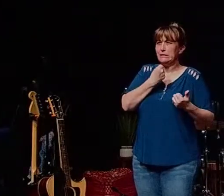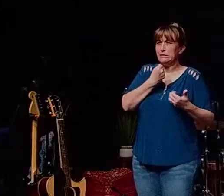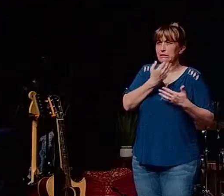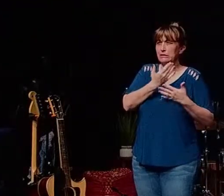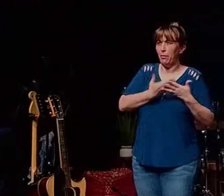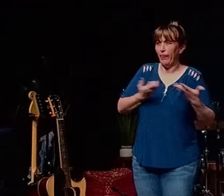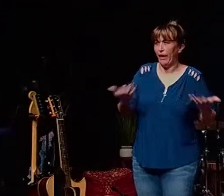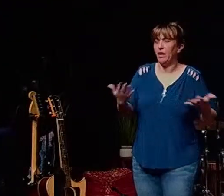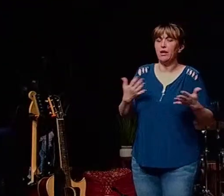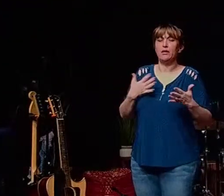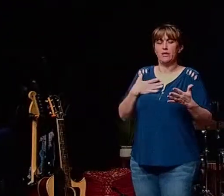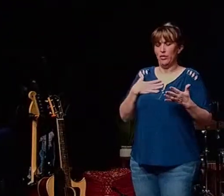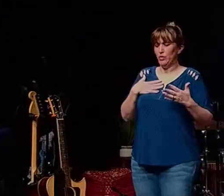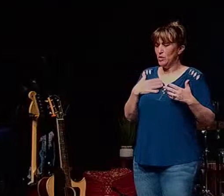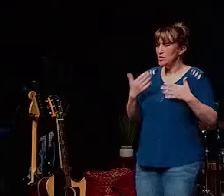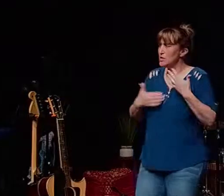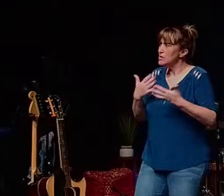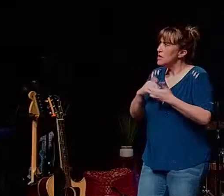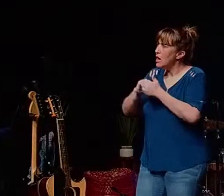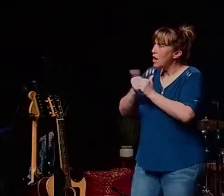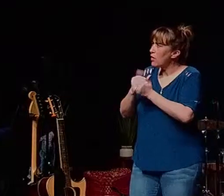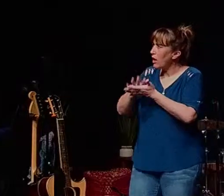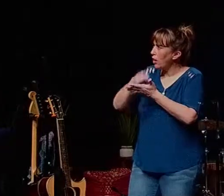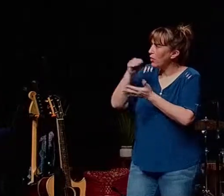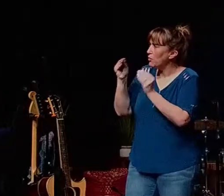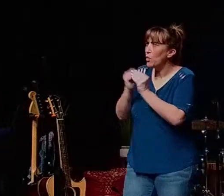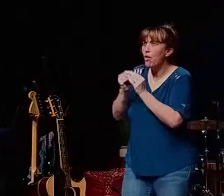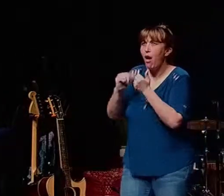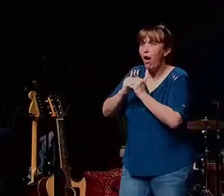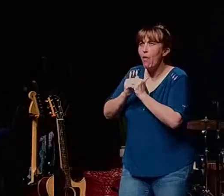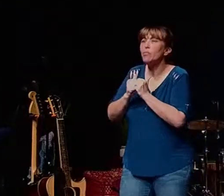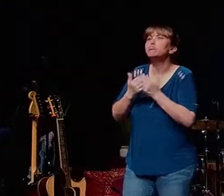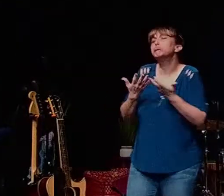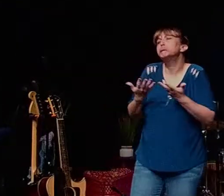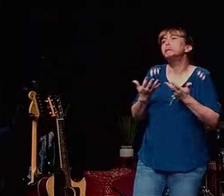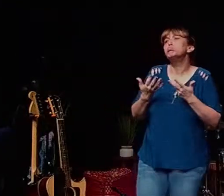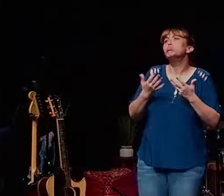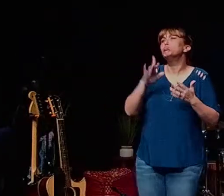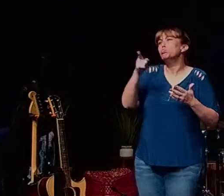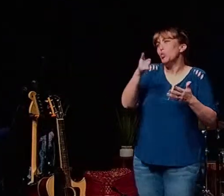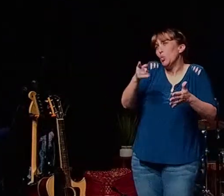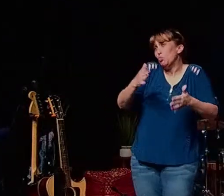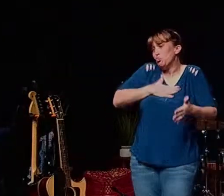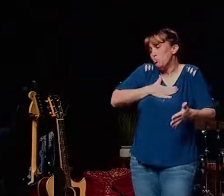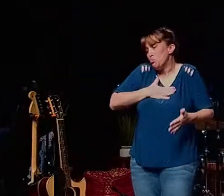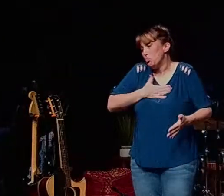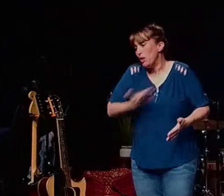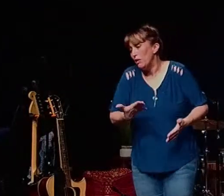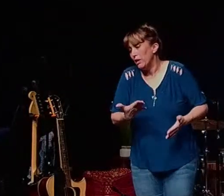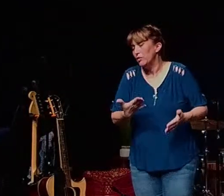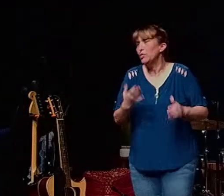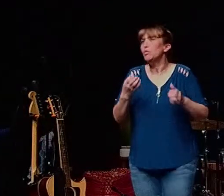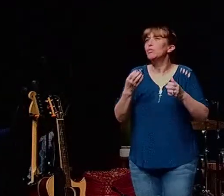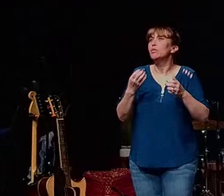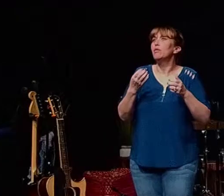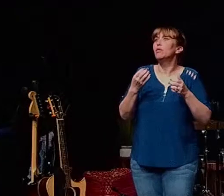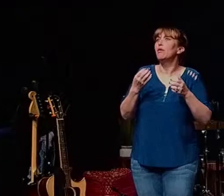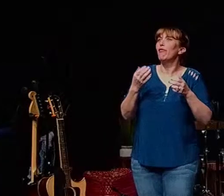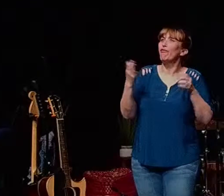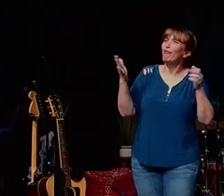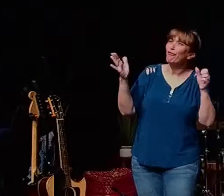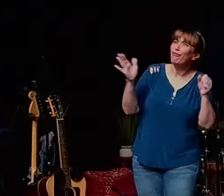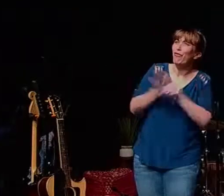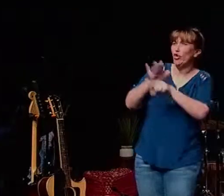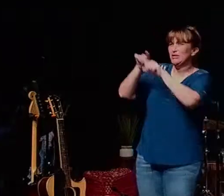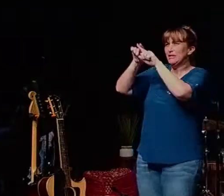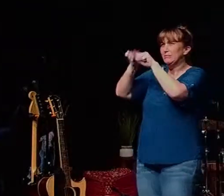lean in and you go how can i learn more here's my question are you willing to regain your full dependence so that